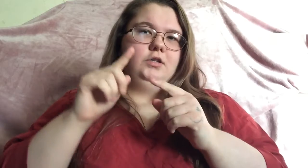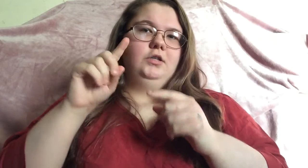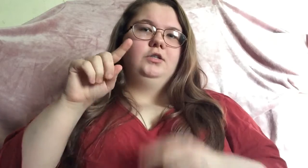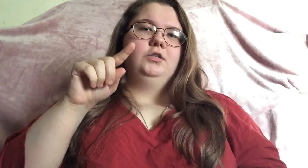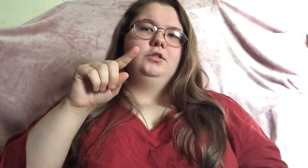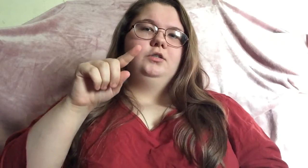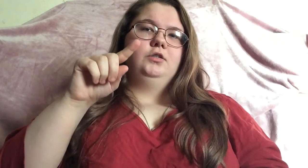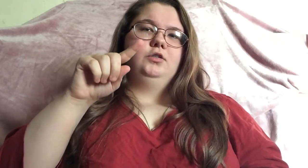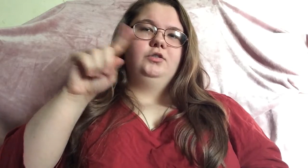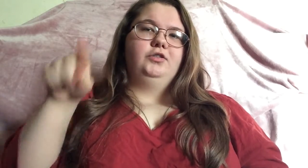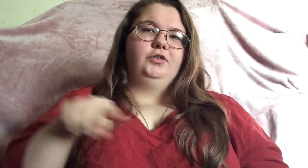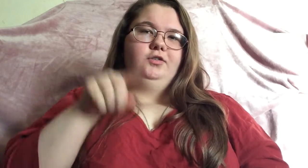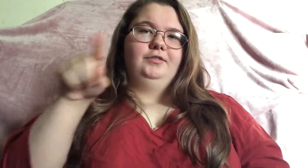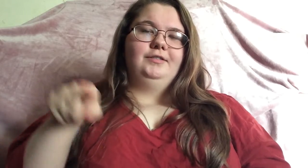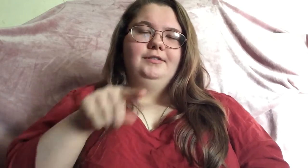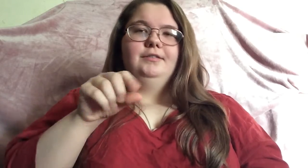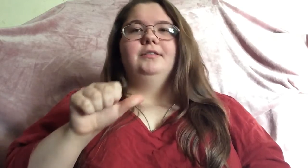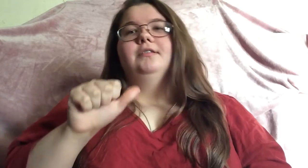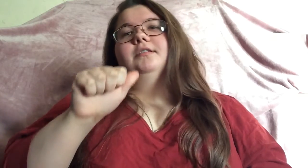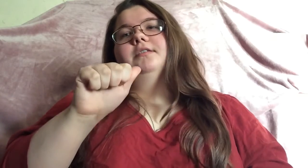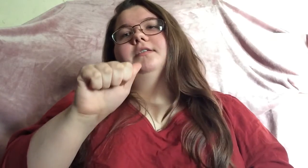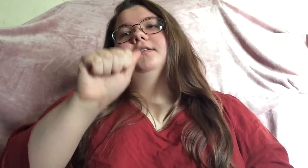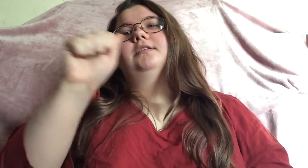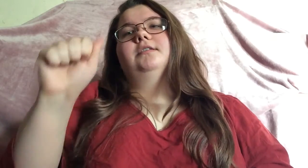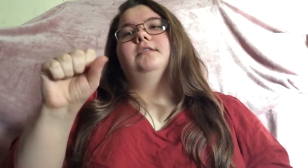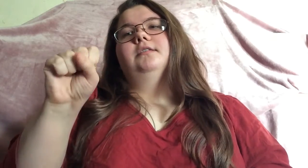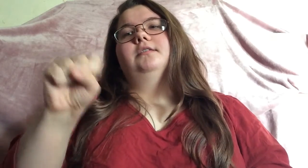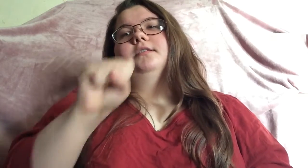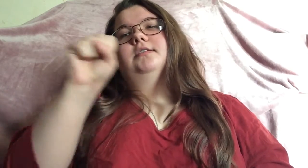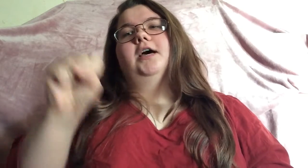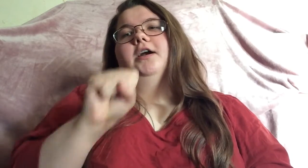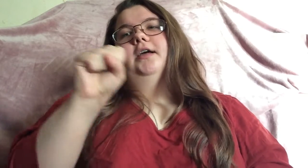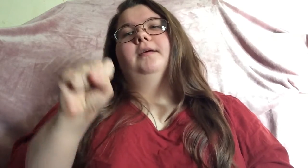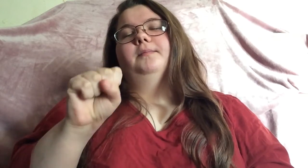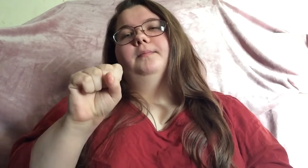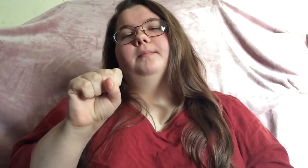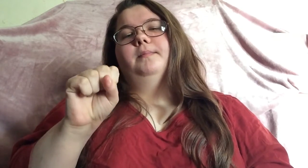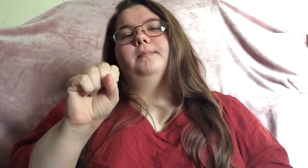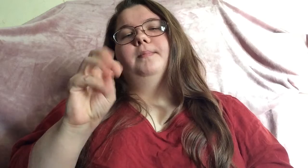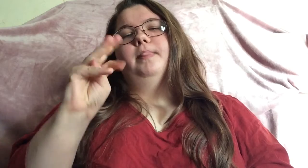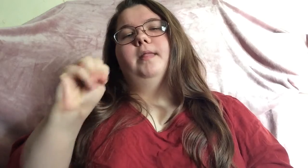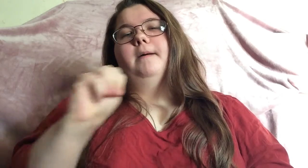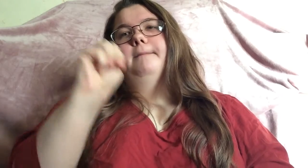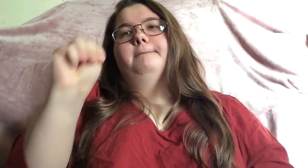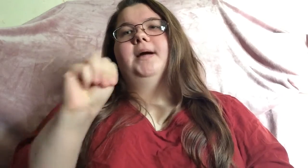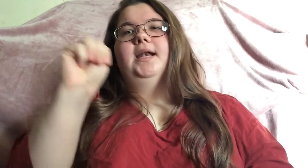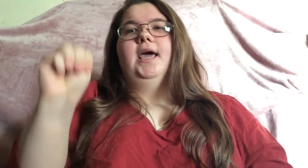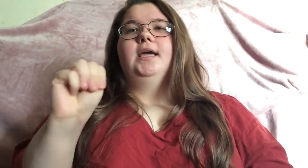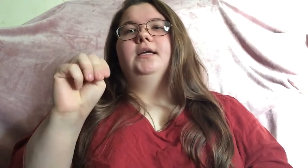circles saturday monday